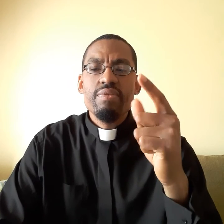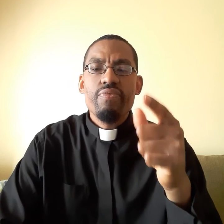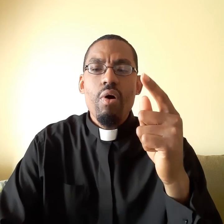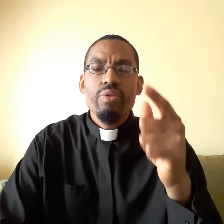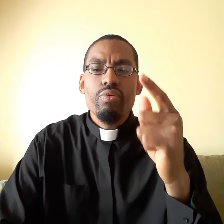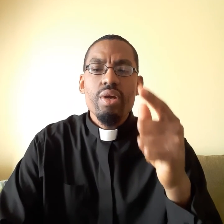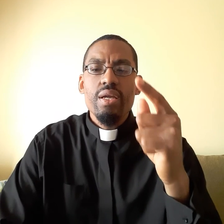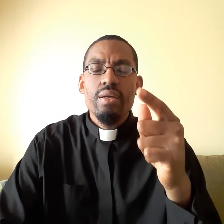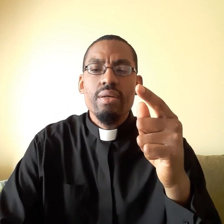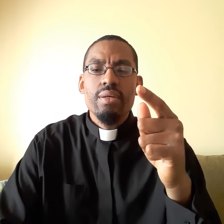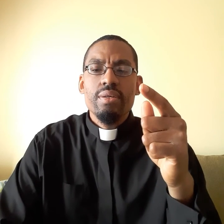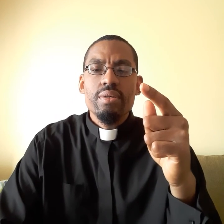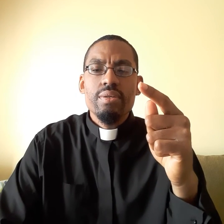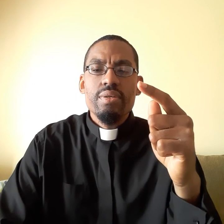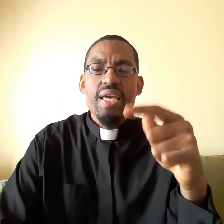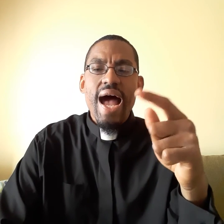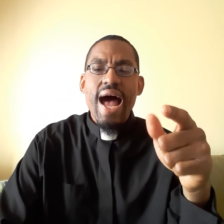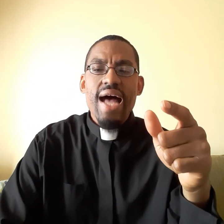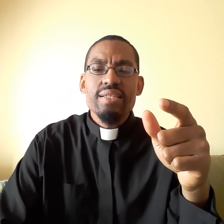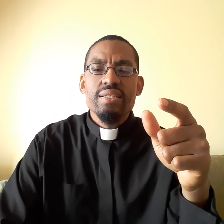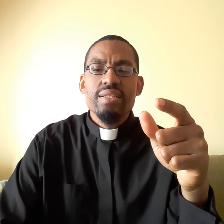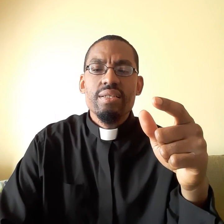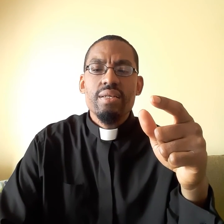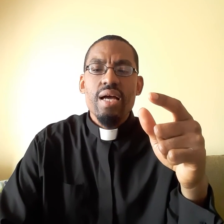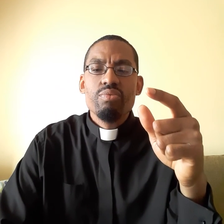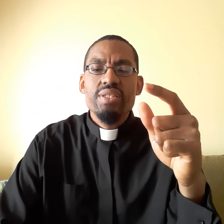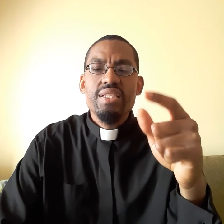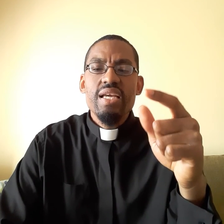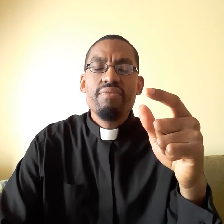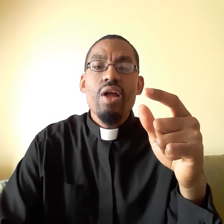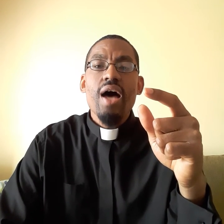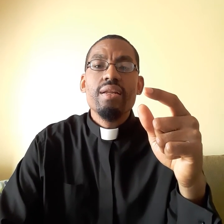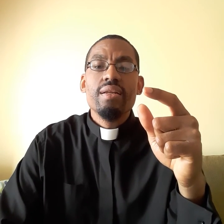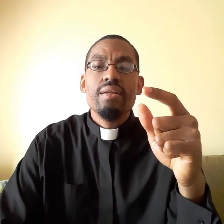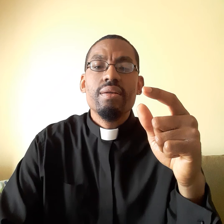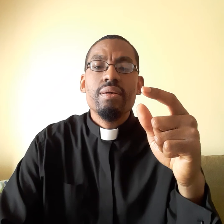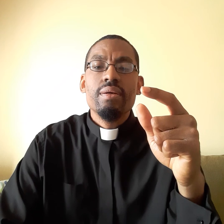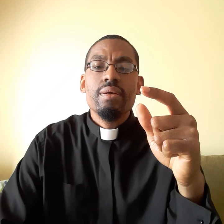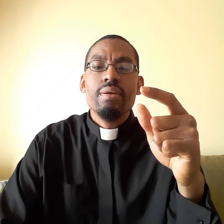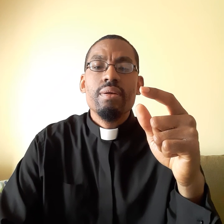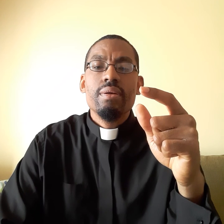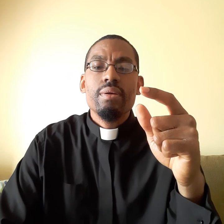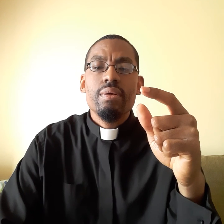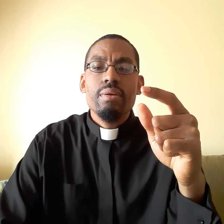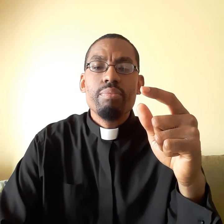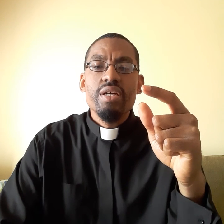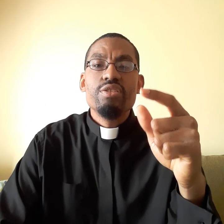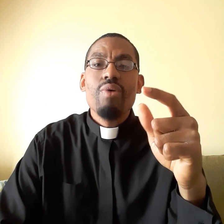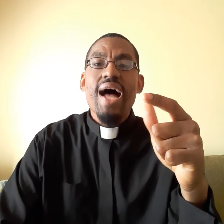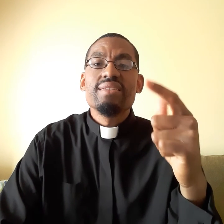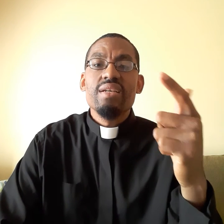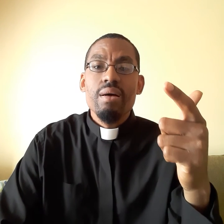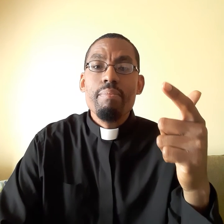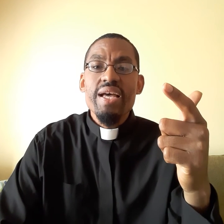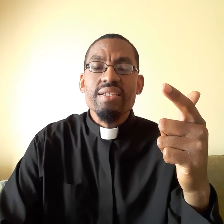4 and 3 ye ask and receive not because you ask amiss